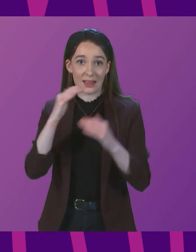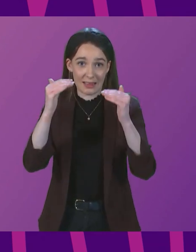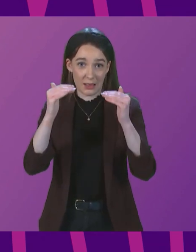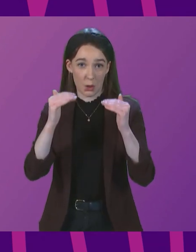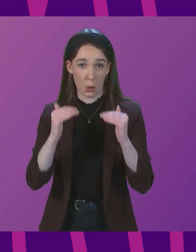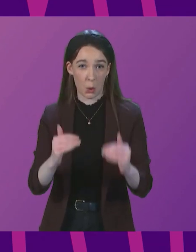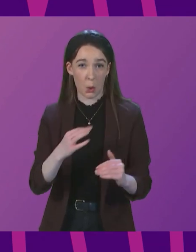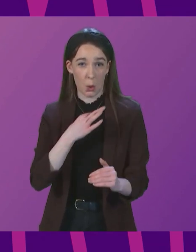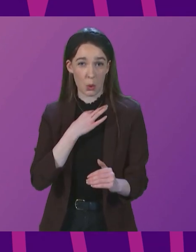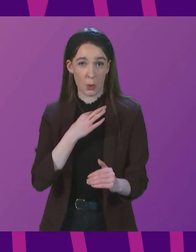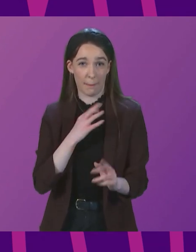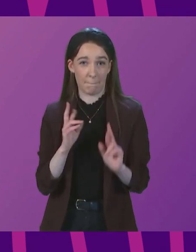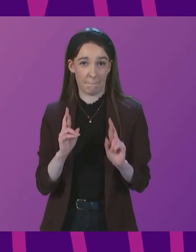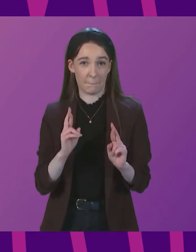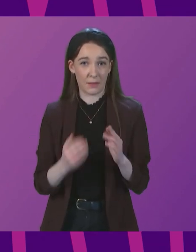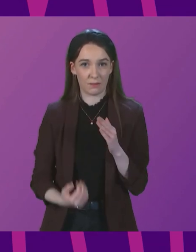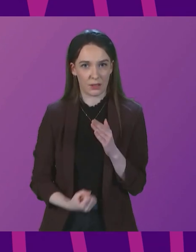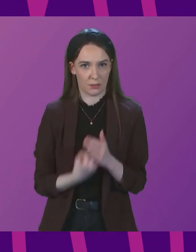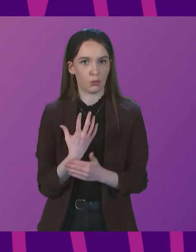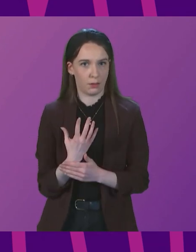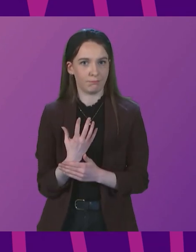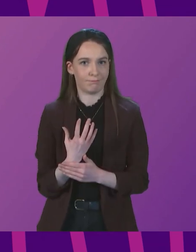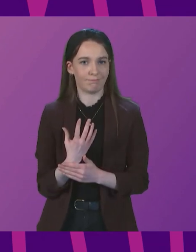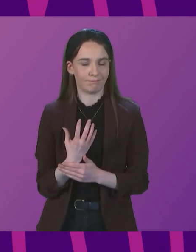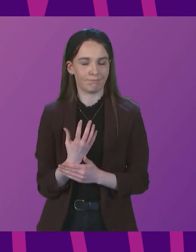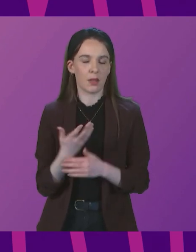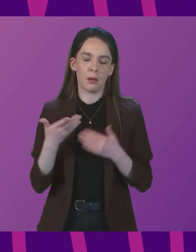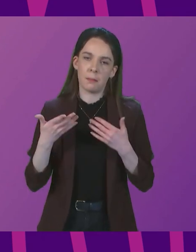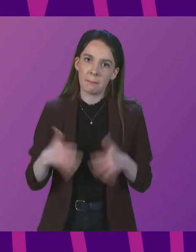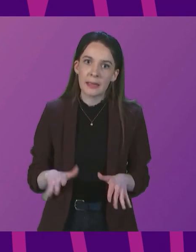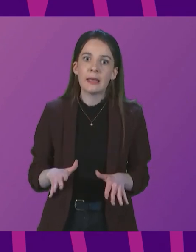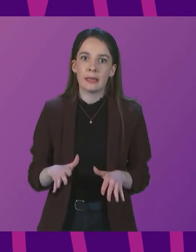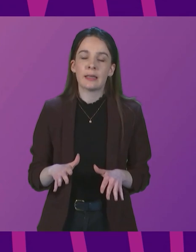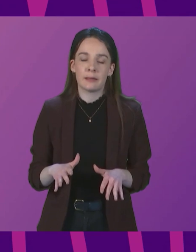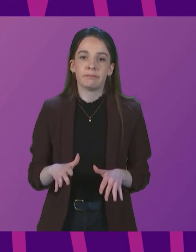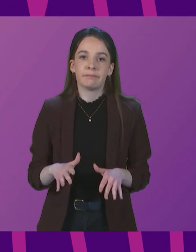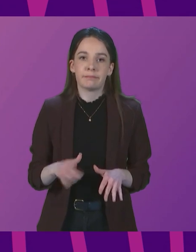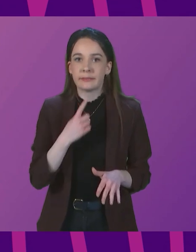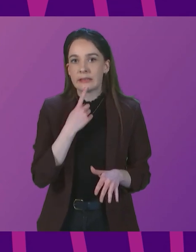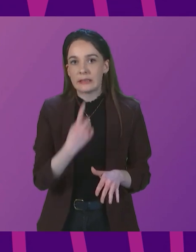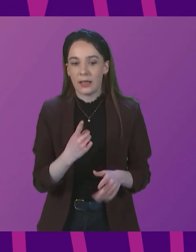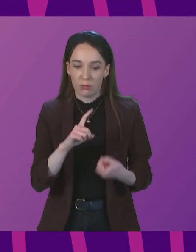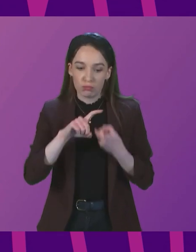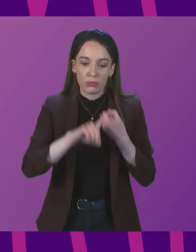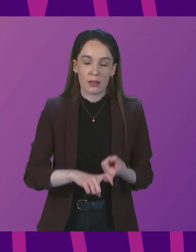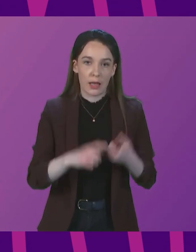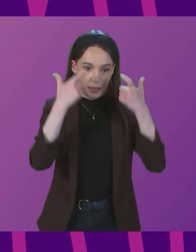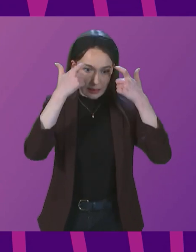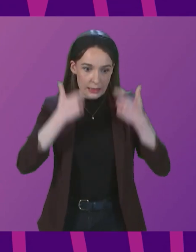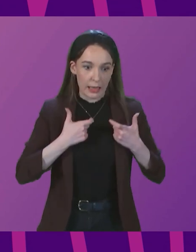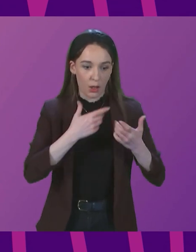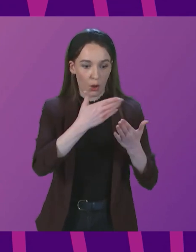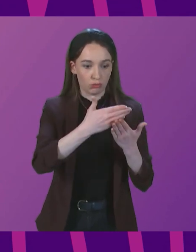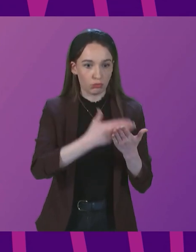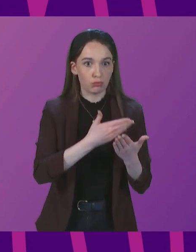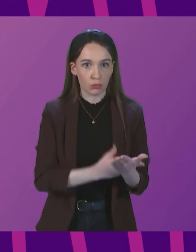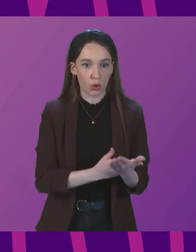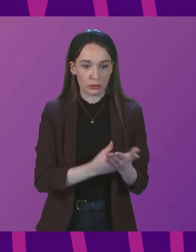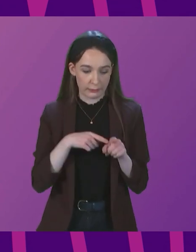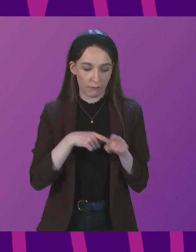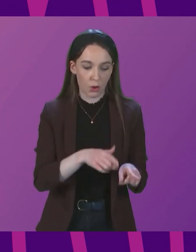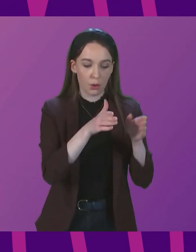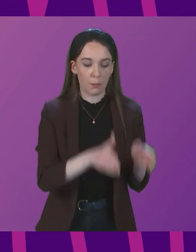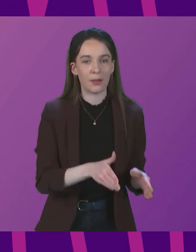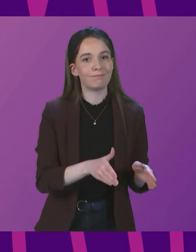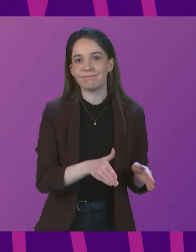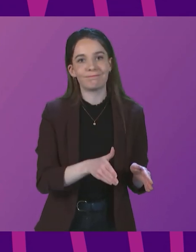the course of the spring. We have, of course, already largely moved away from reliance on legally imposed protective measures and